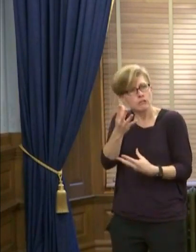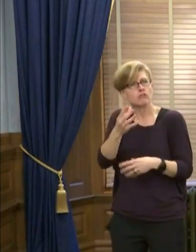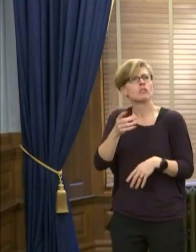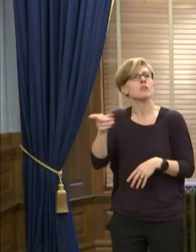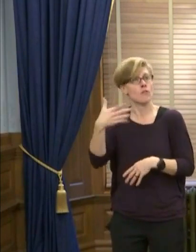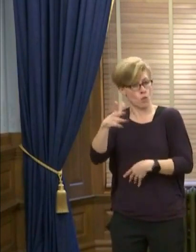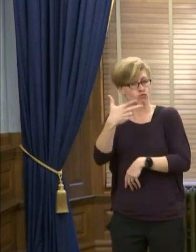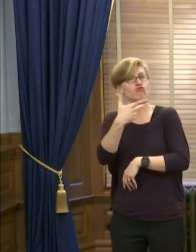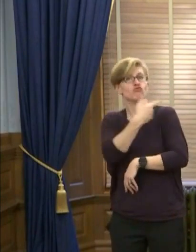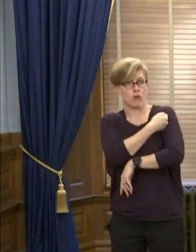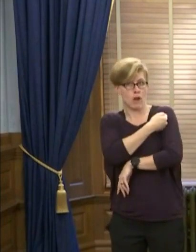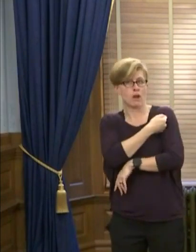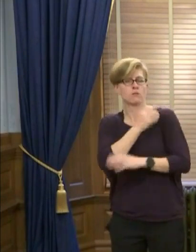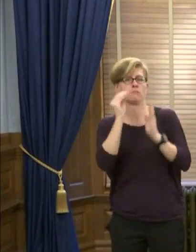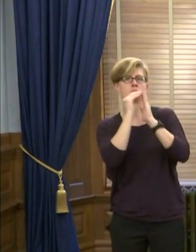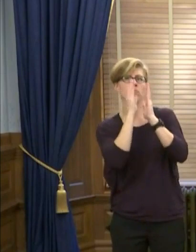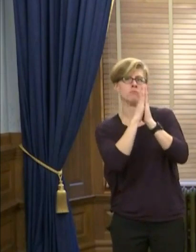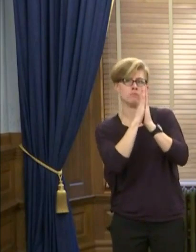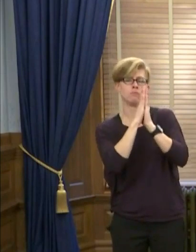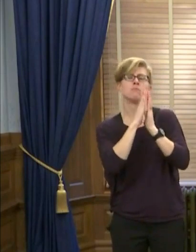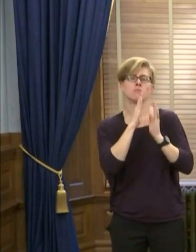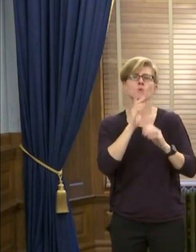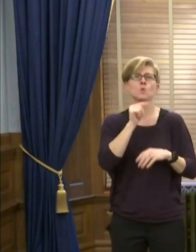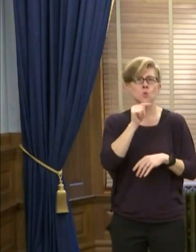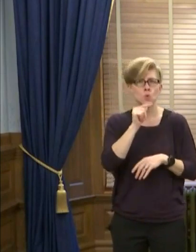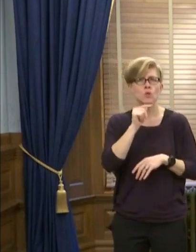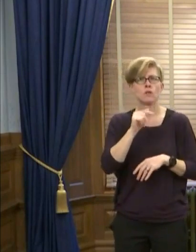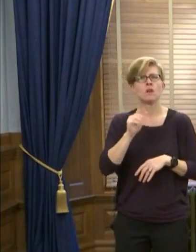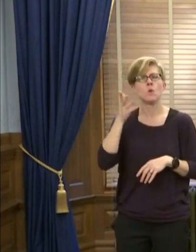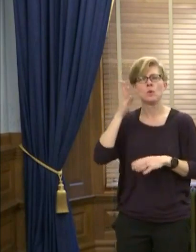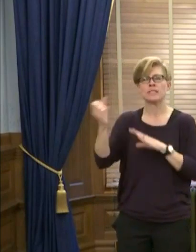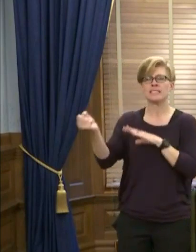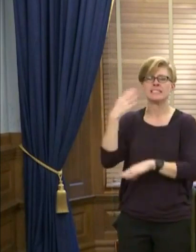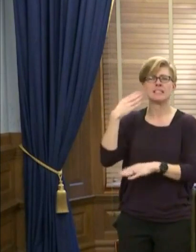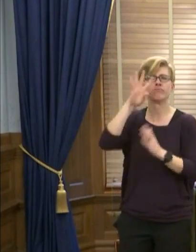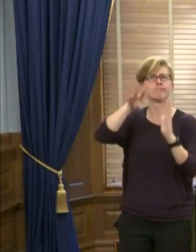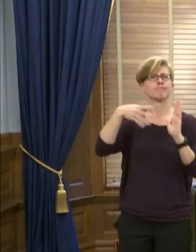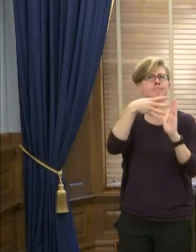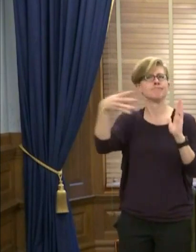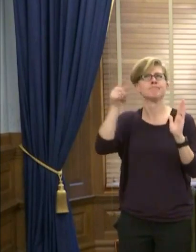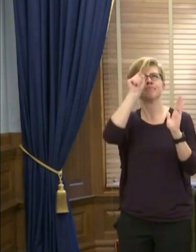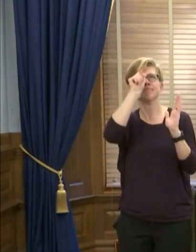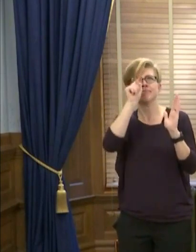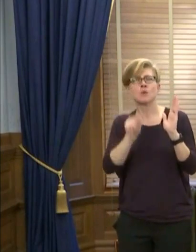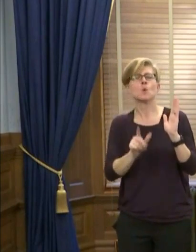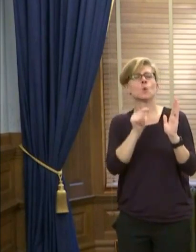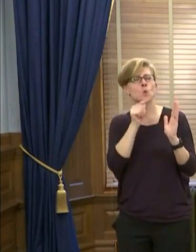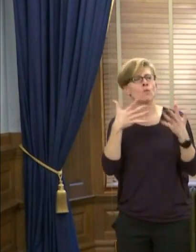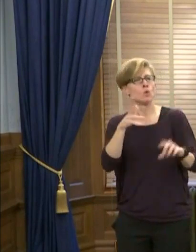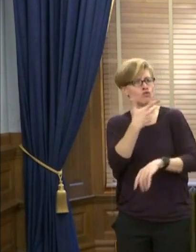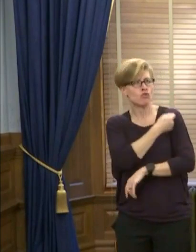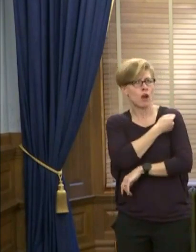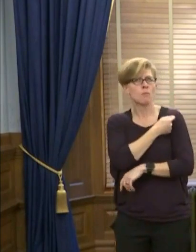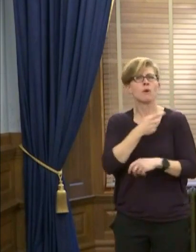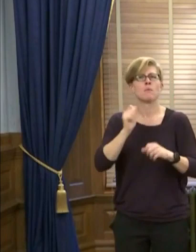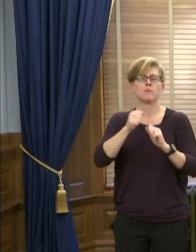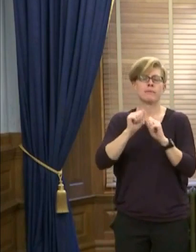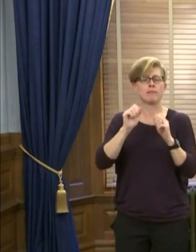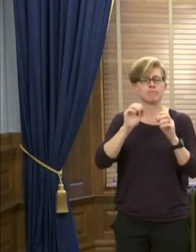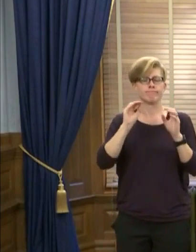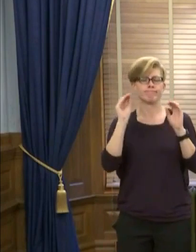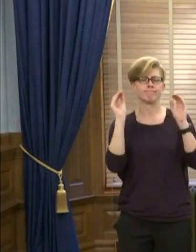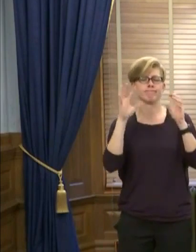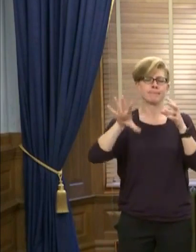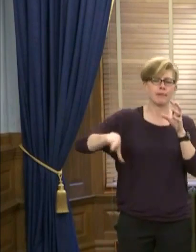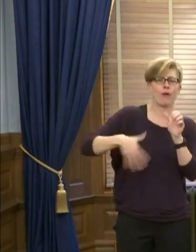recorded. The vaccinating sites will send us a flat file, a spreadsheet, so that we can account for and play catch-up. So those are the